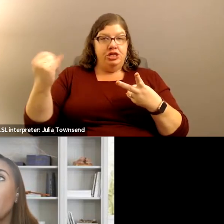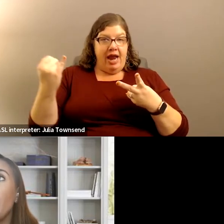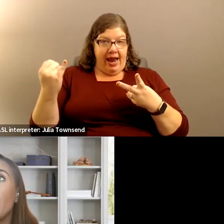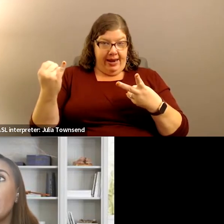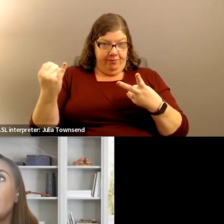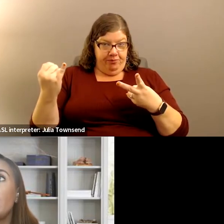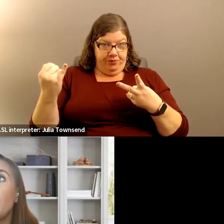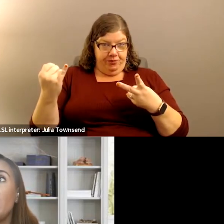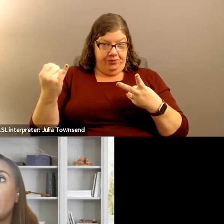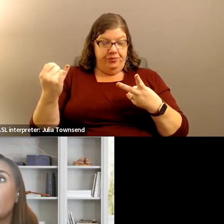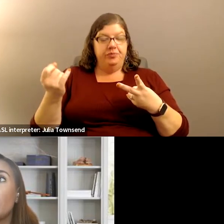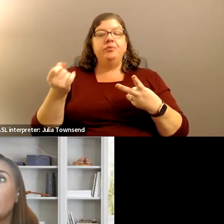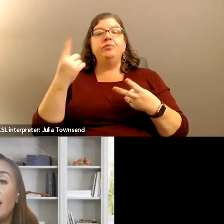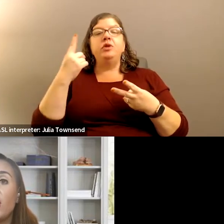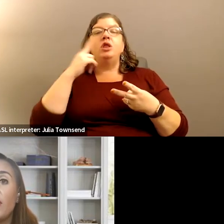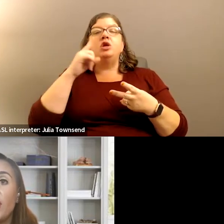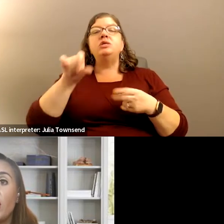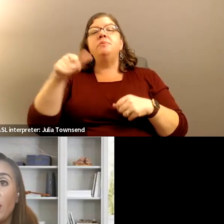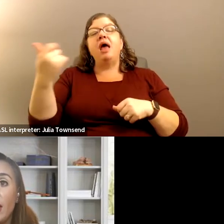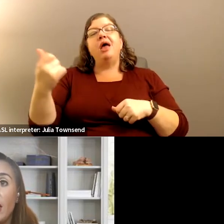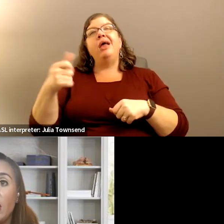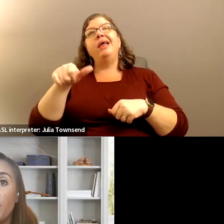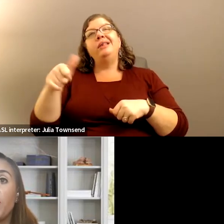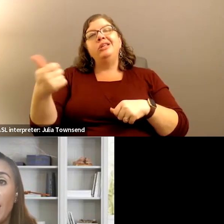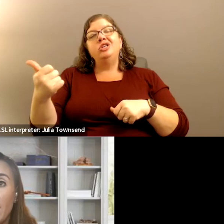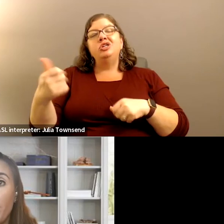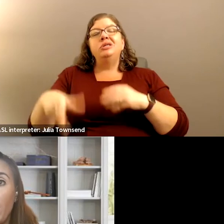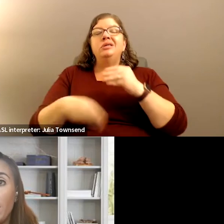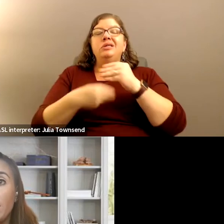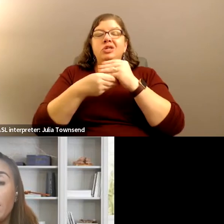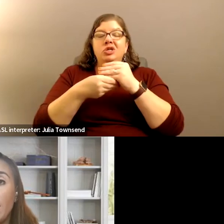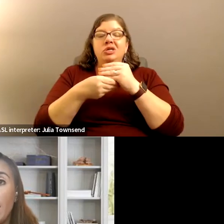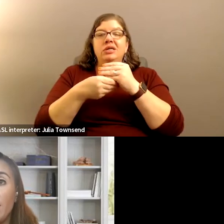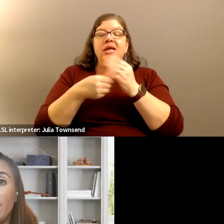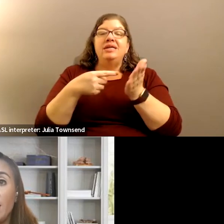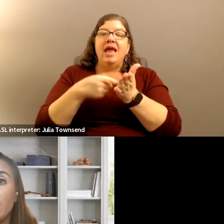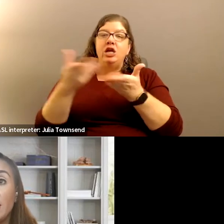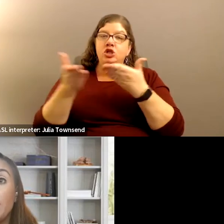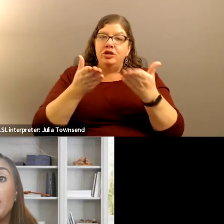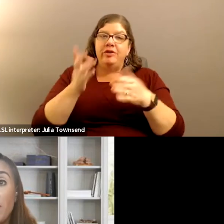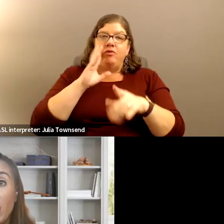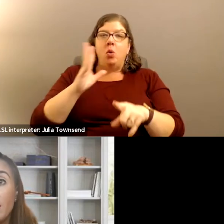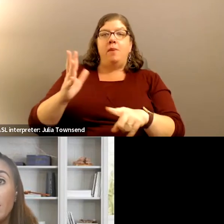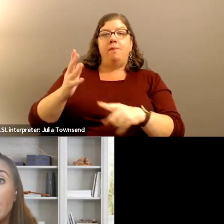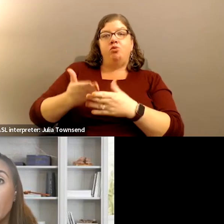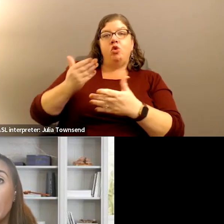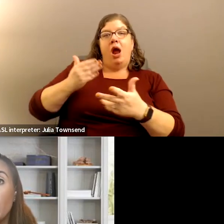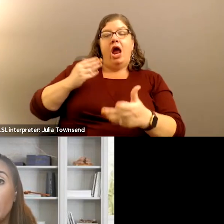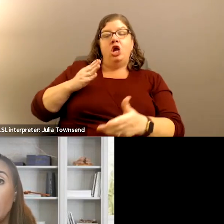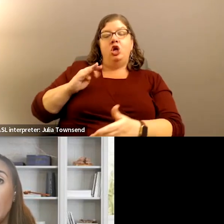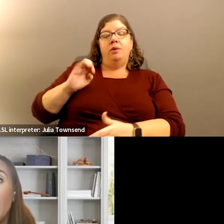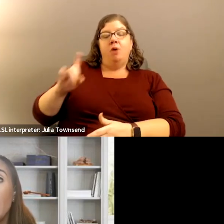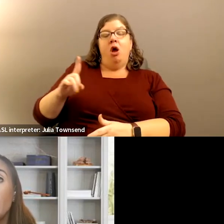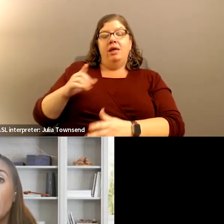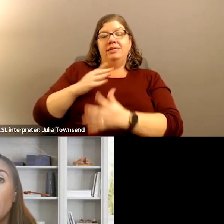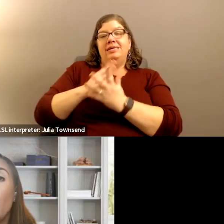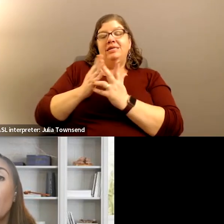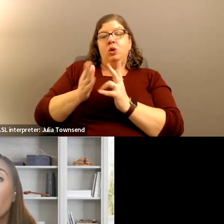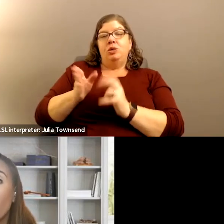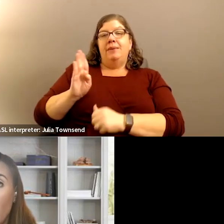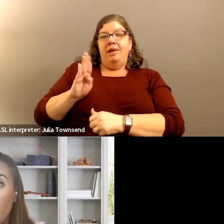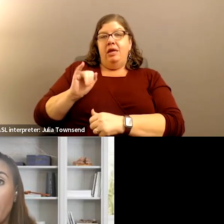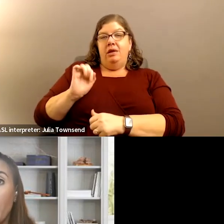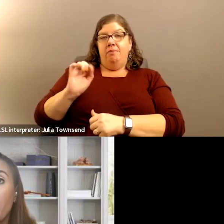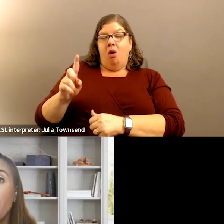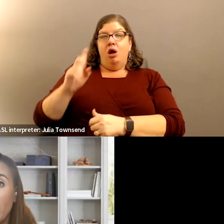There is some additional debt service related to prior bonds, the Series B bonds that were issued. So,